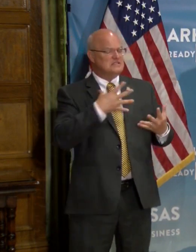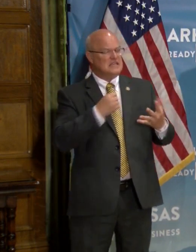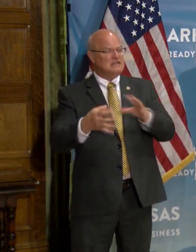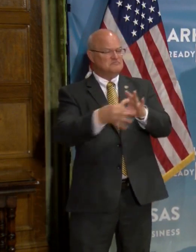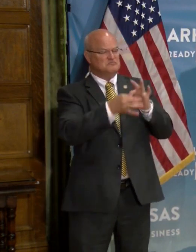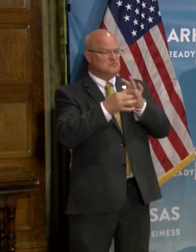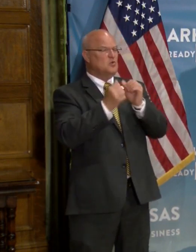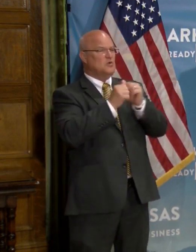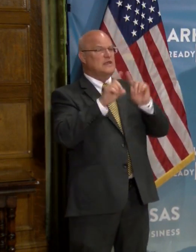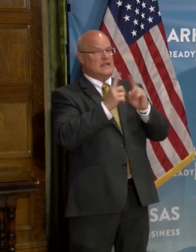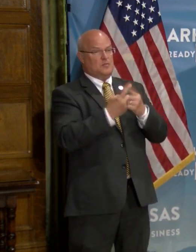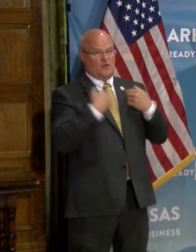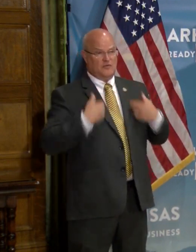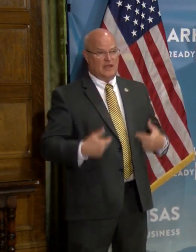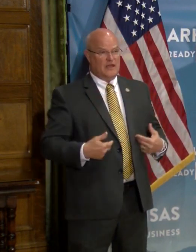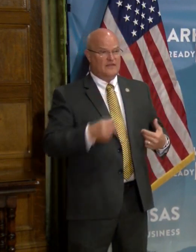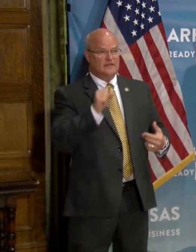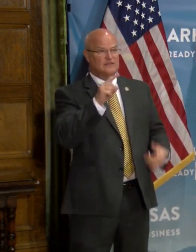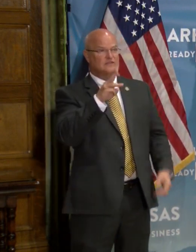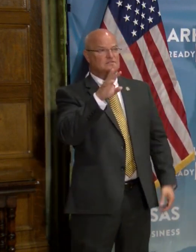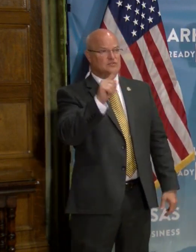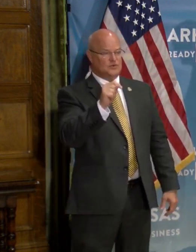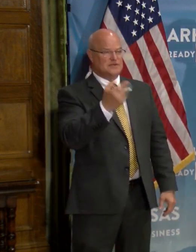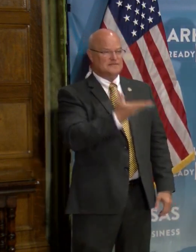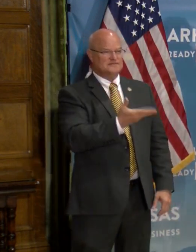with the, uh, of Health. Stuart.